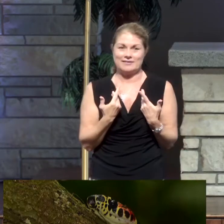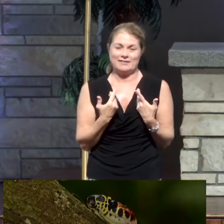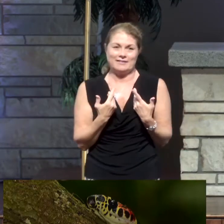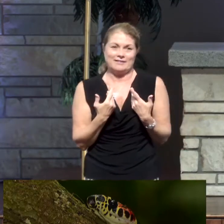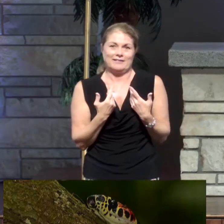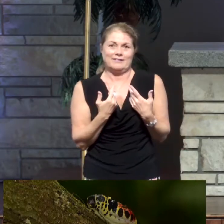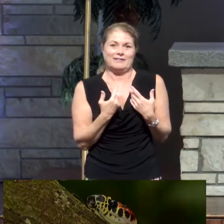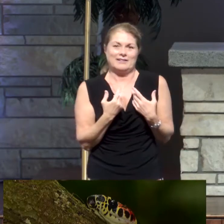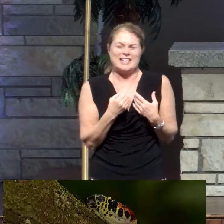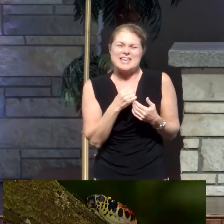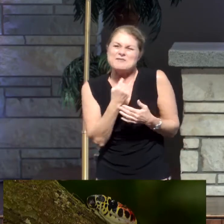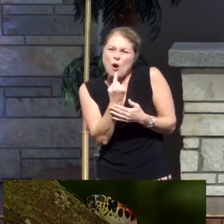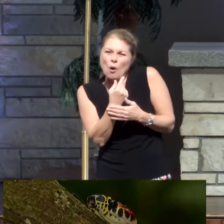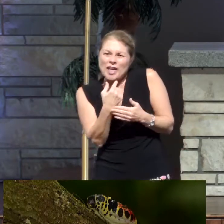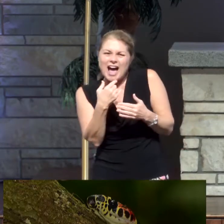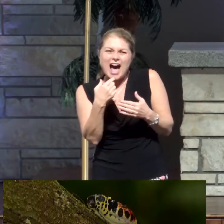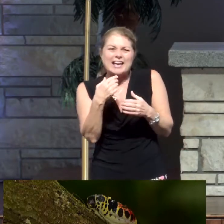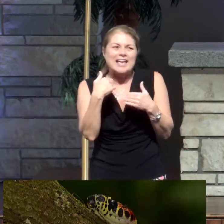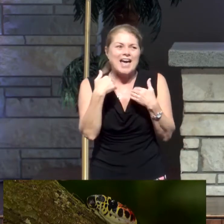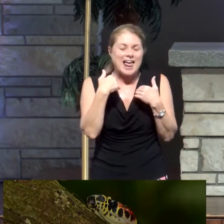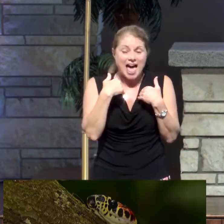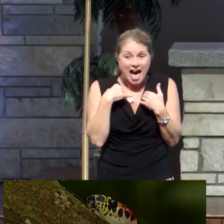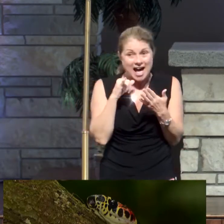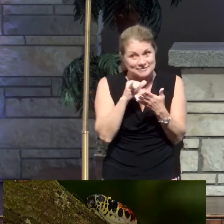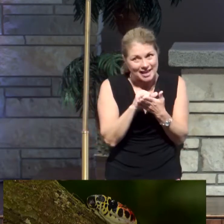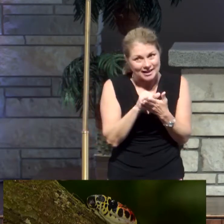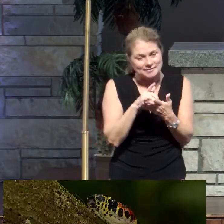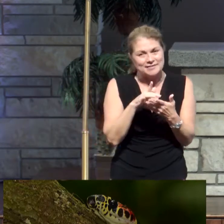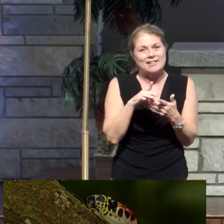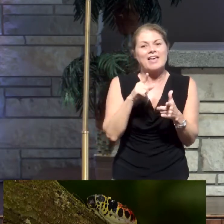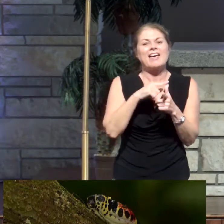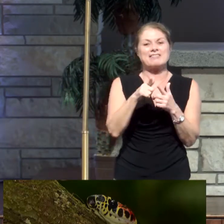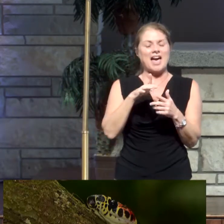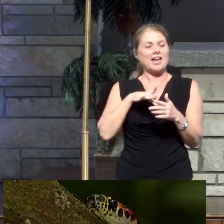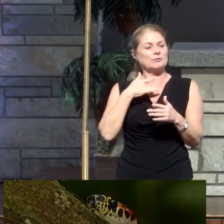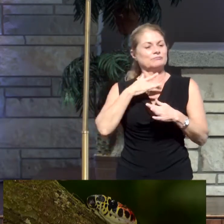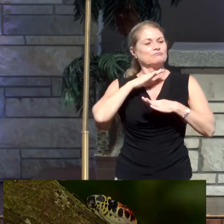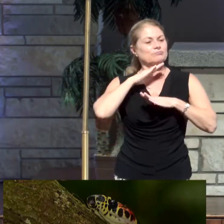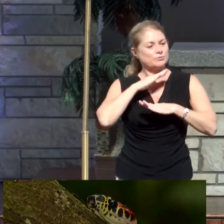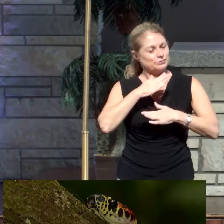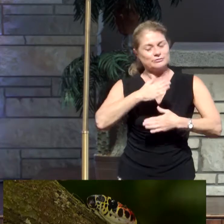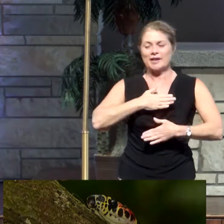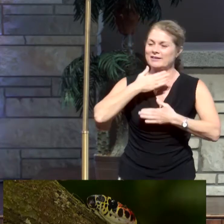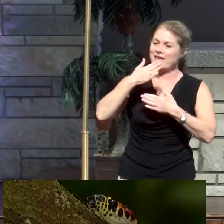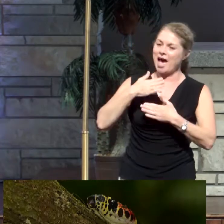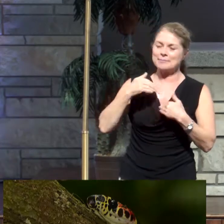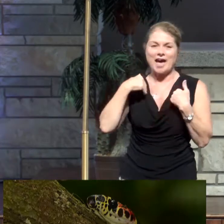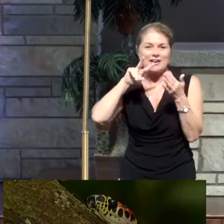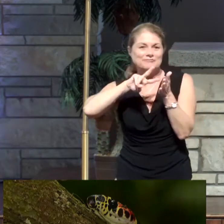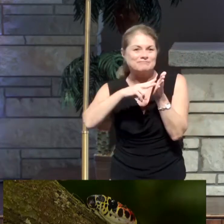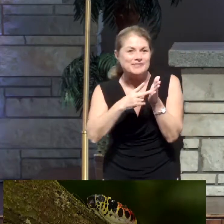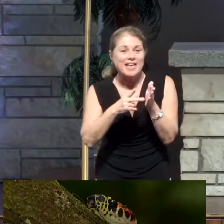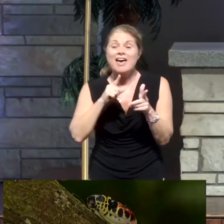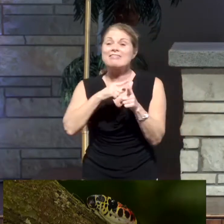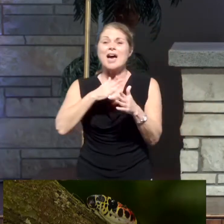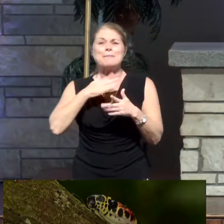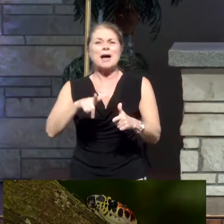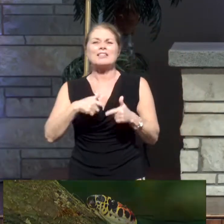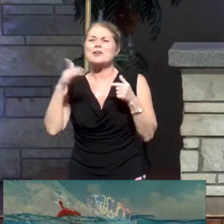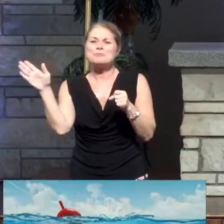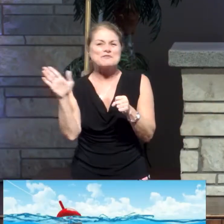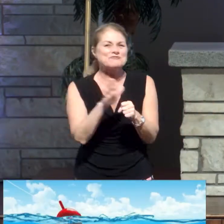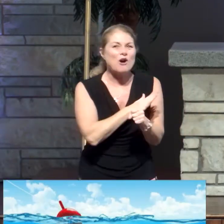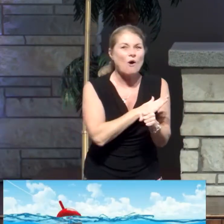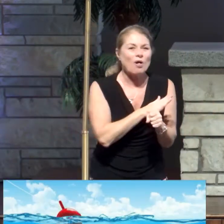And if only I could have it, then I would be fulfilled. Then I would be happy. Then I would have purpose. Then my life would be complete.